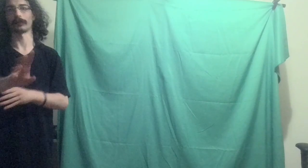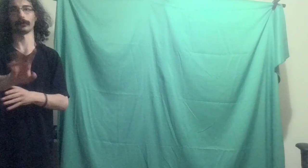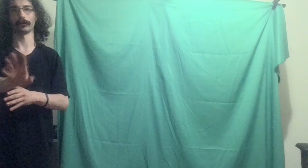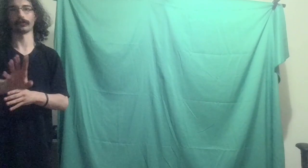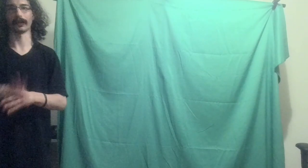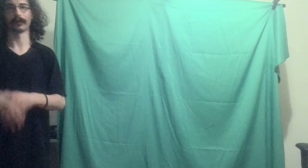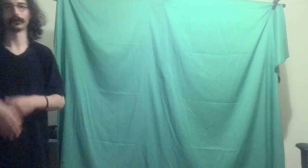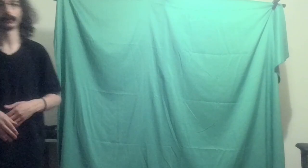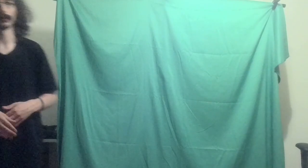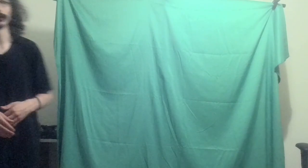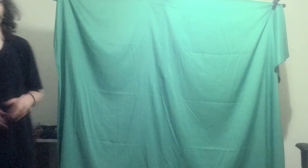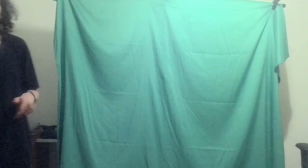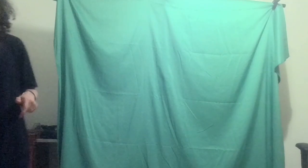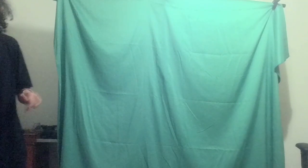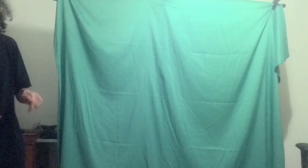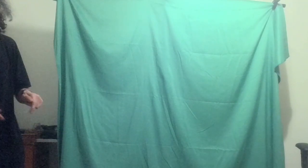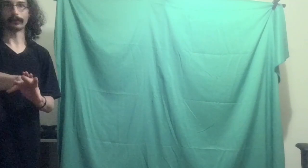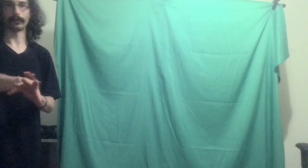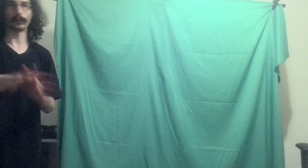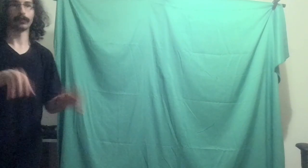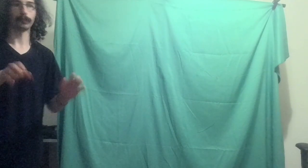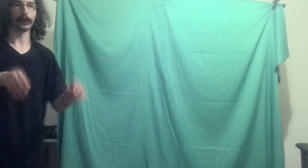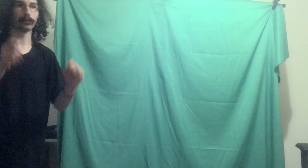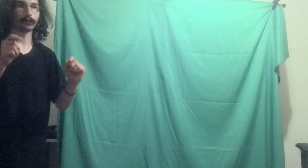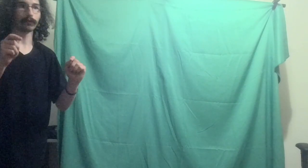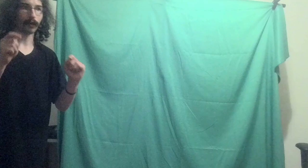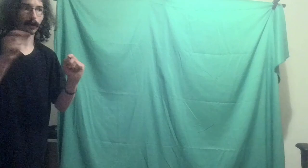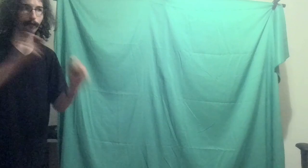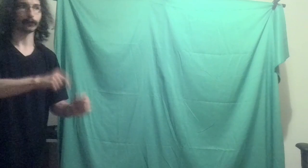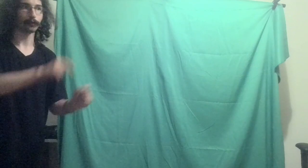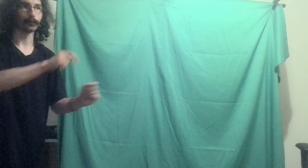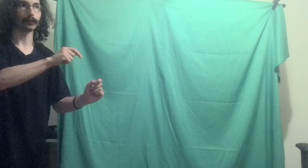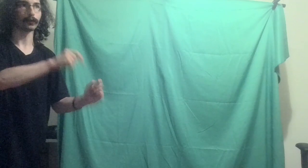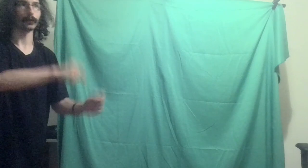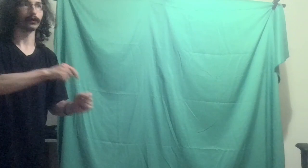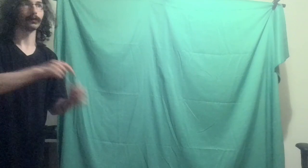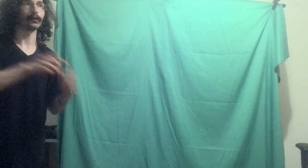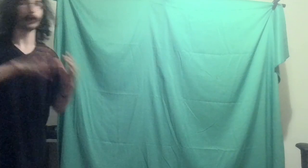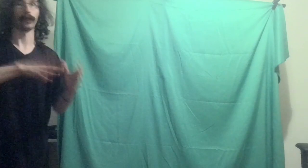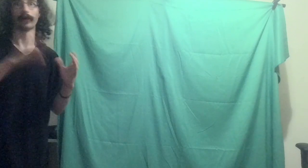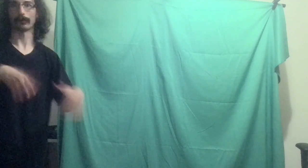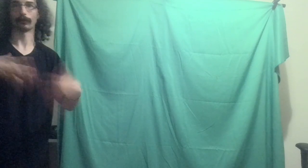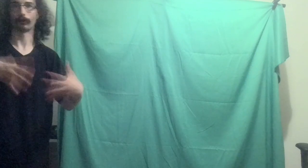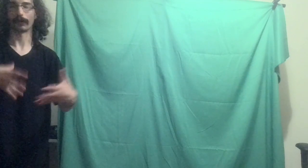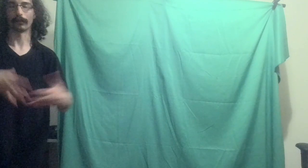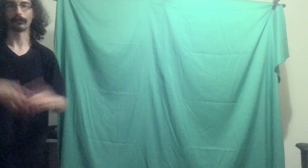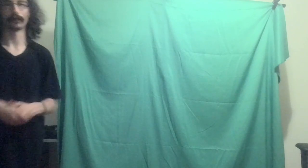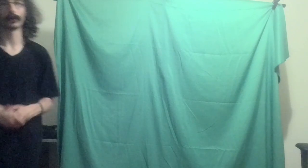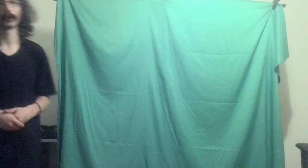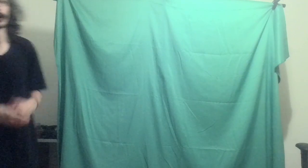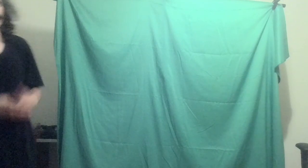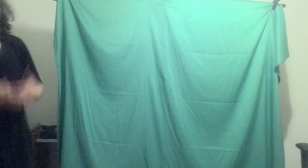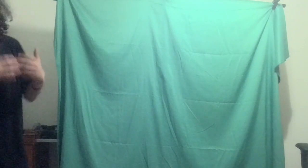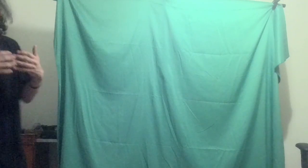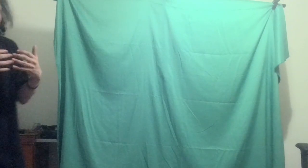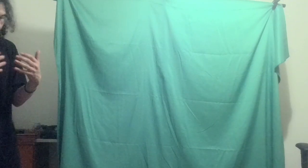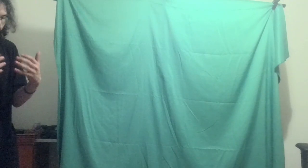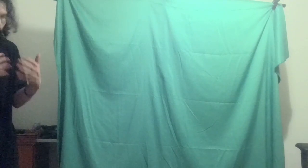doesn't count. This one does. This is my official career where I'm actually trying this thing, right? So anyways,